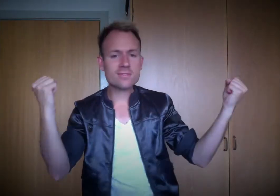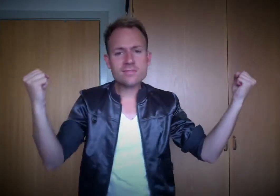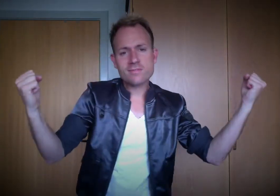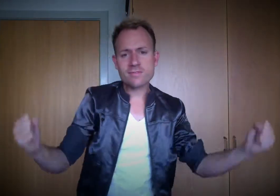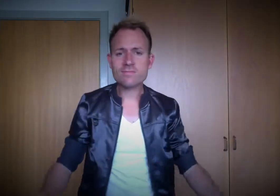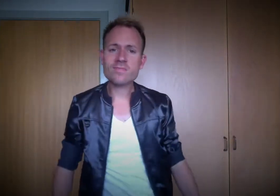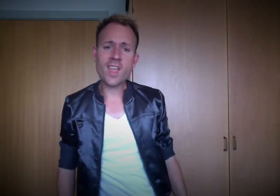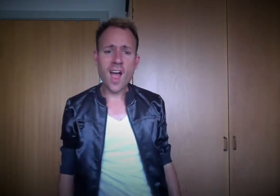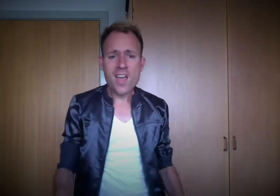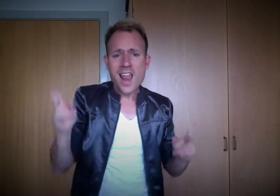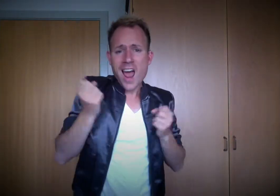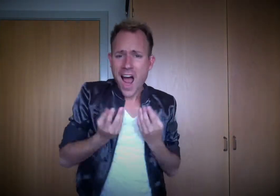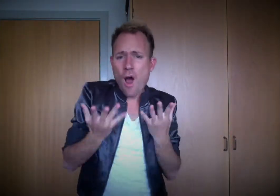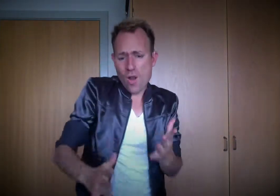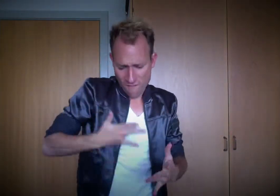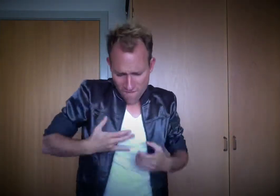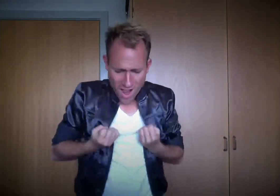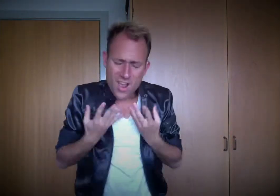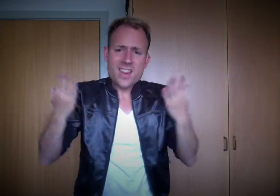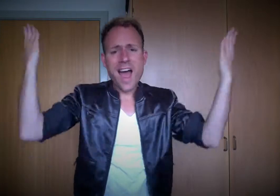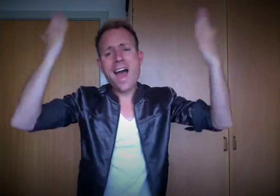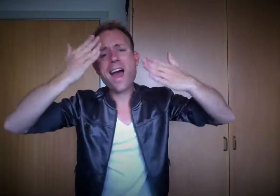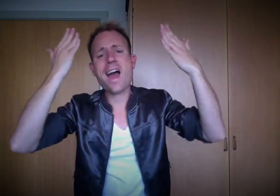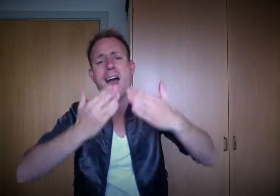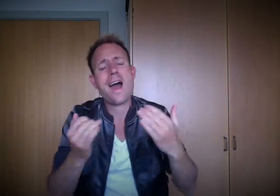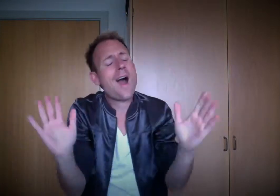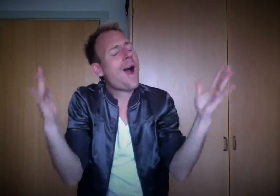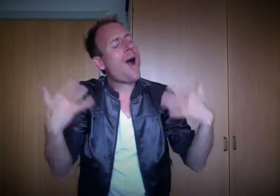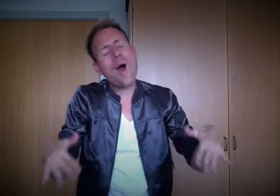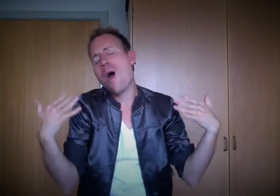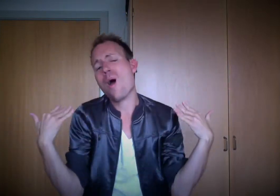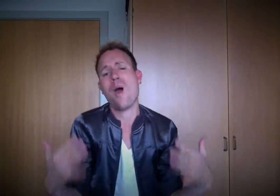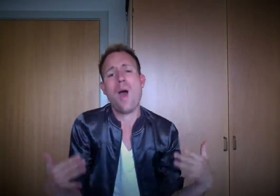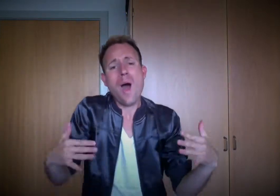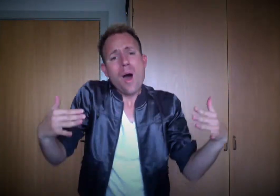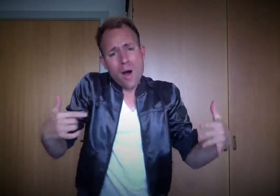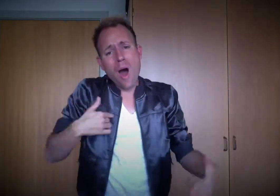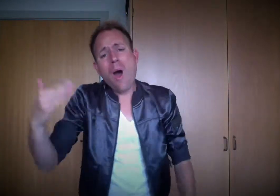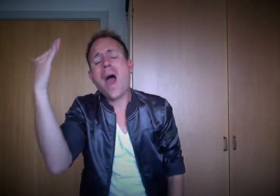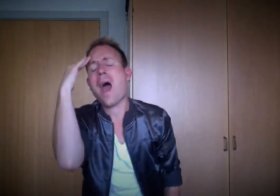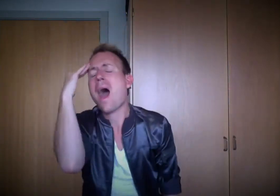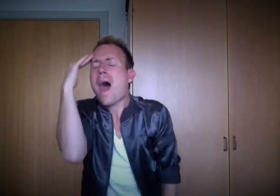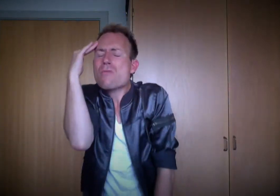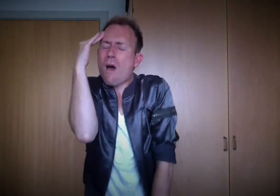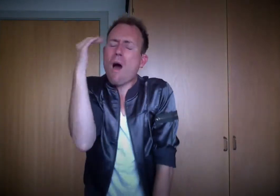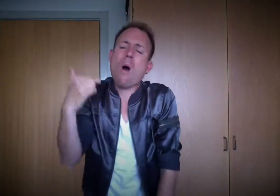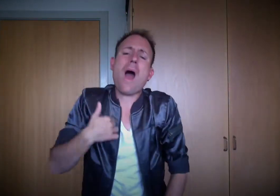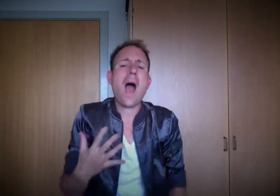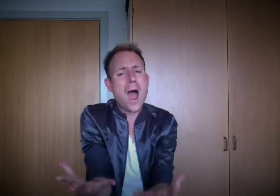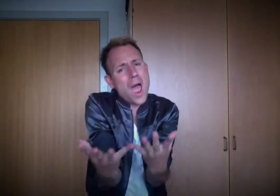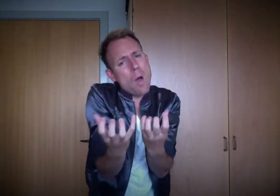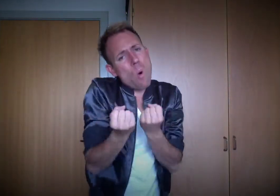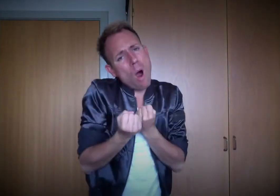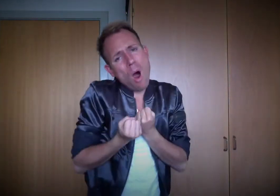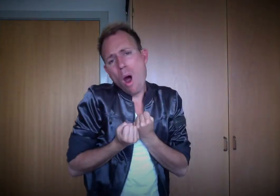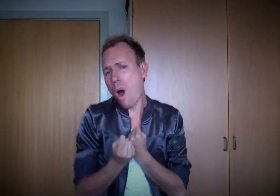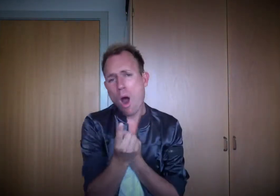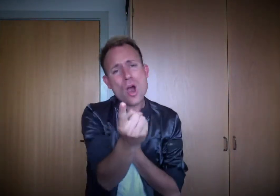Let out your feelings tonight Cause oh, I know that I want